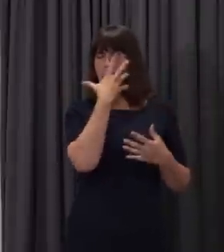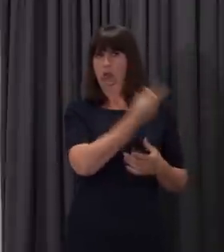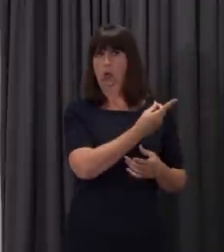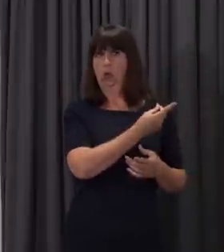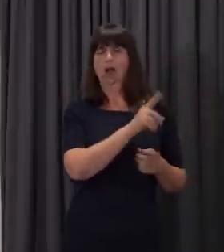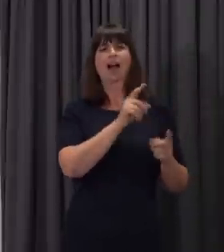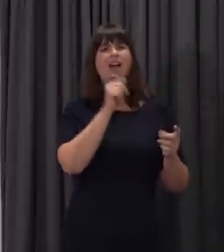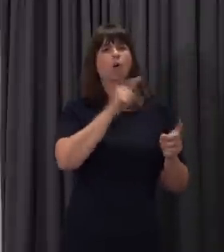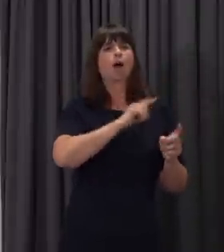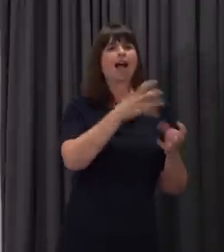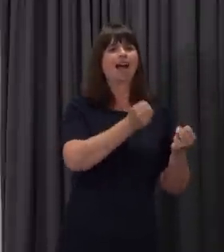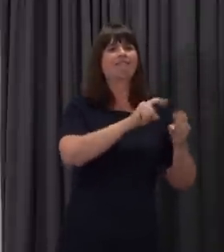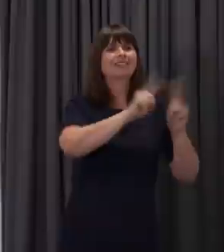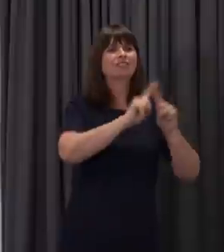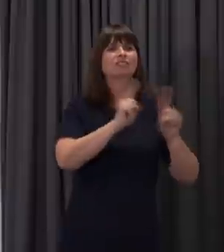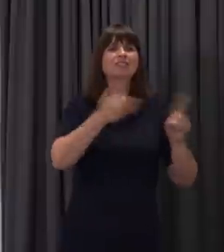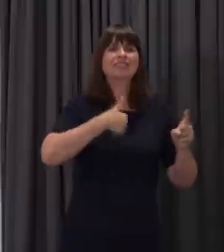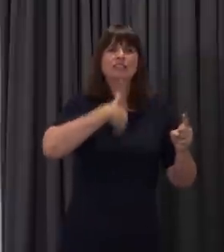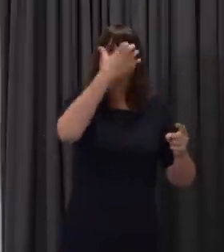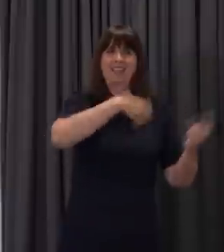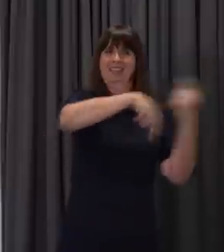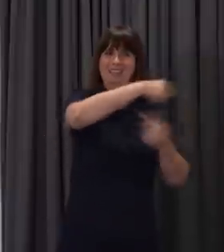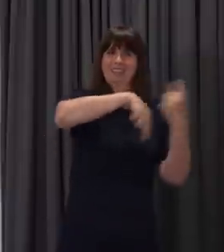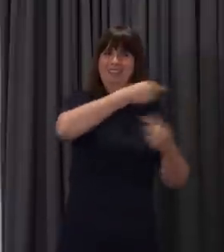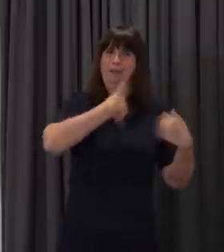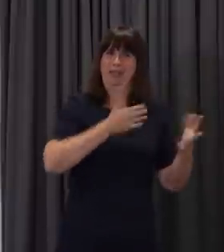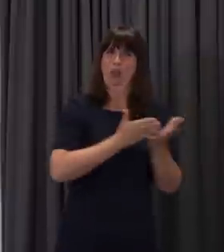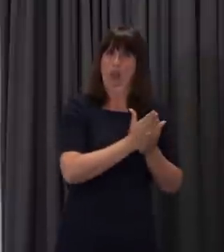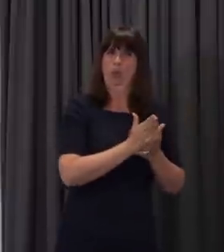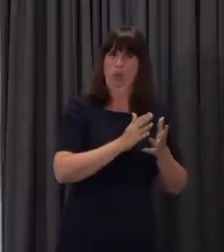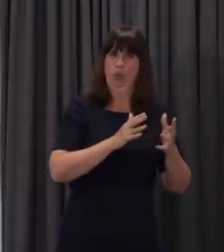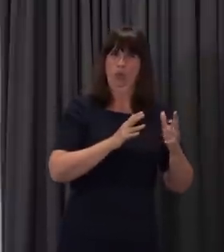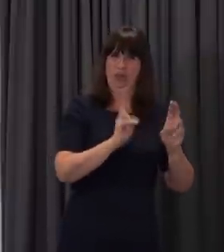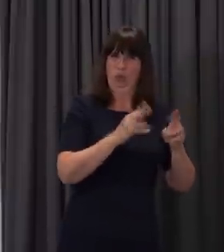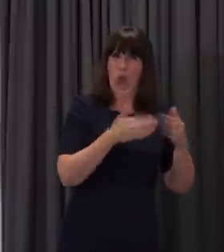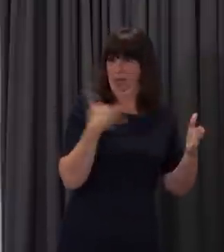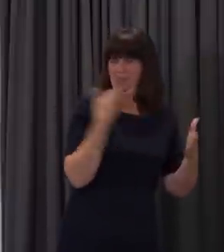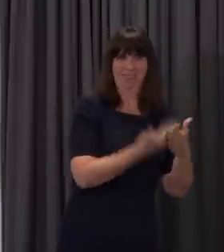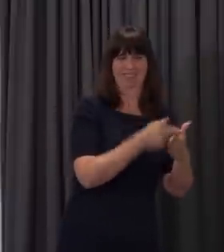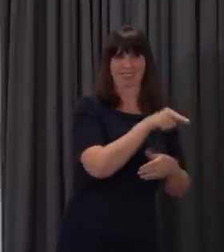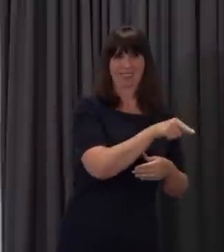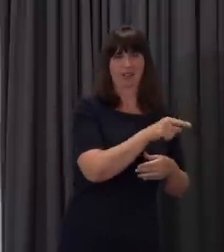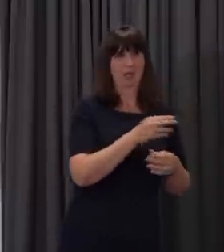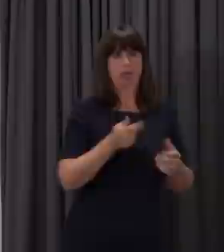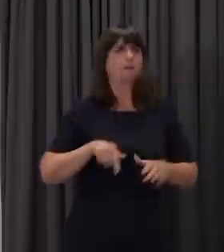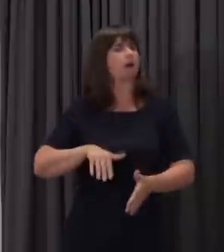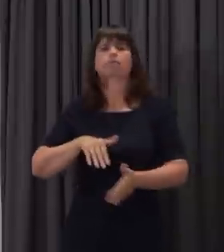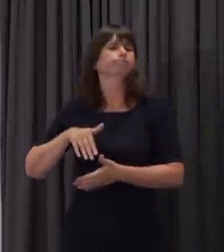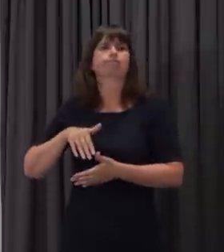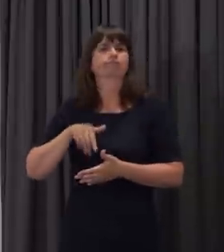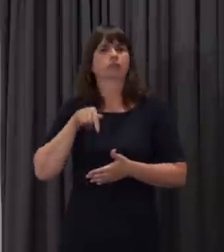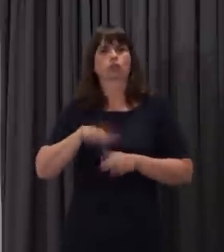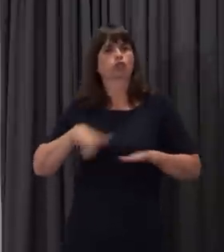all the time and therefore there is a lack of continuity of staffing, many parents have felt that their children can't cope in the hub